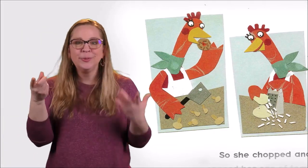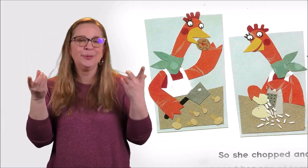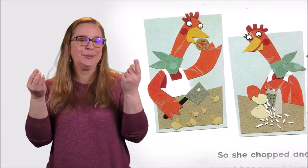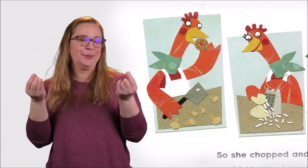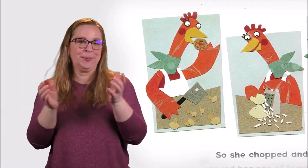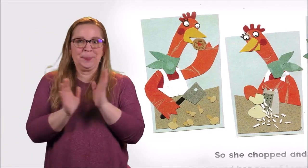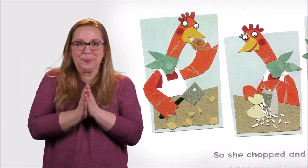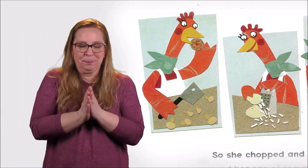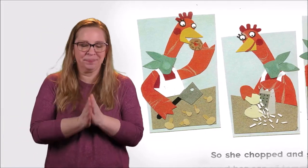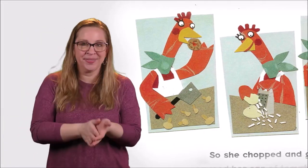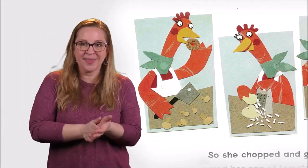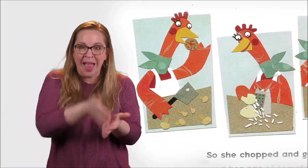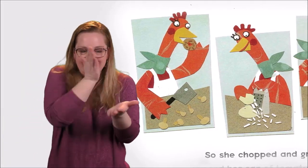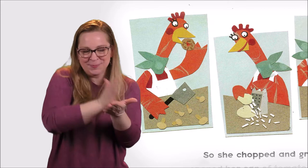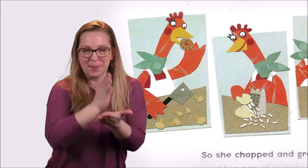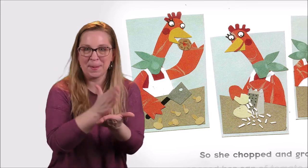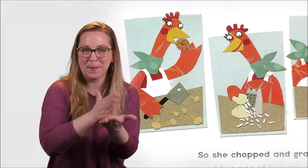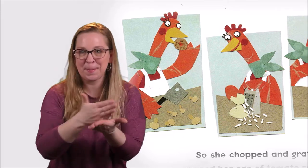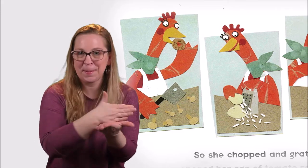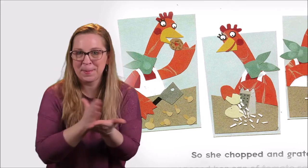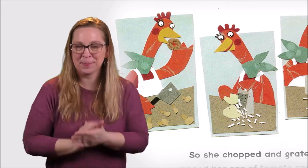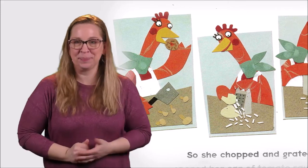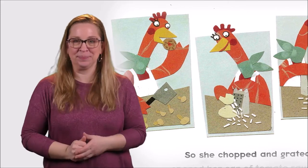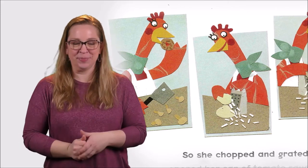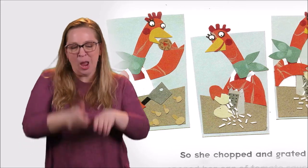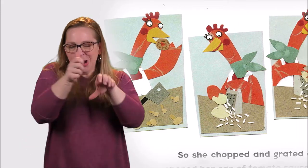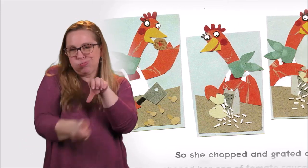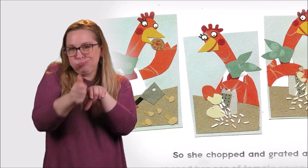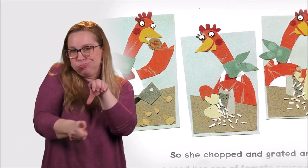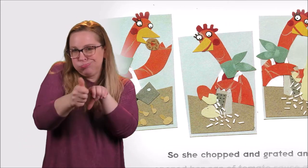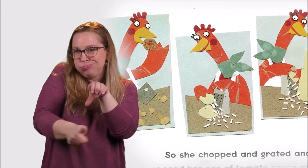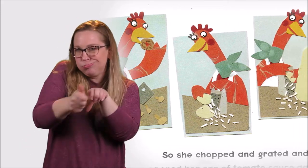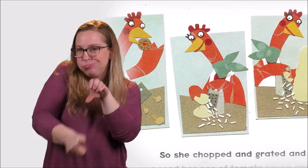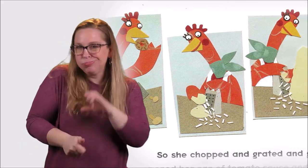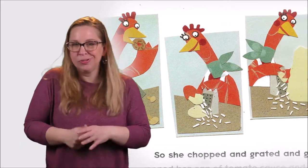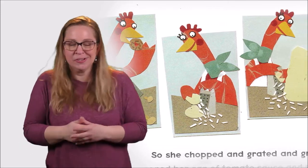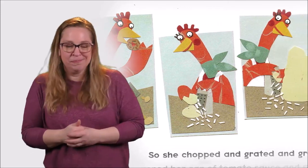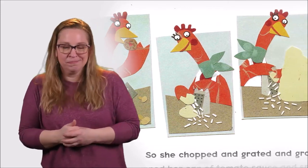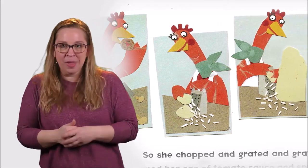So she chopped, and grated, and grated, and sliced.